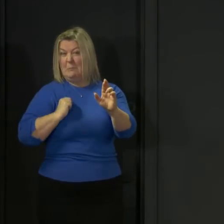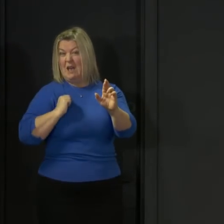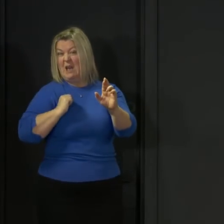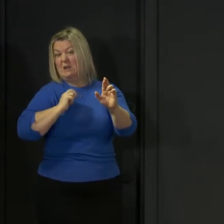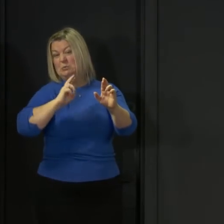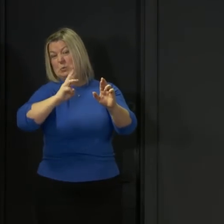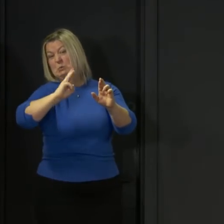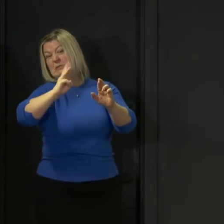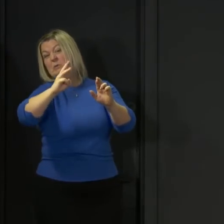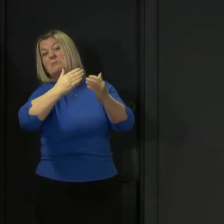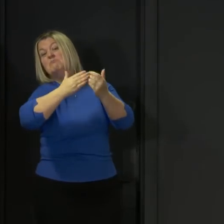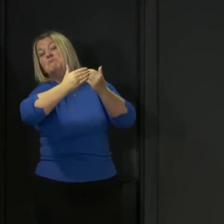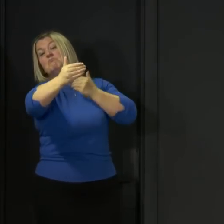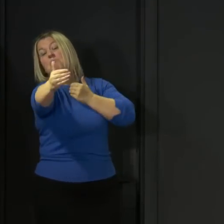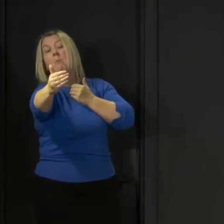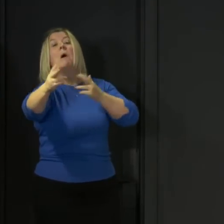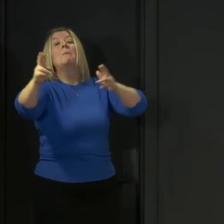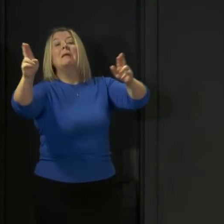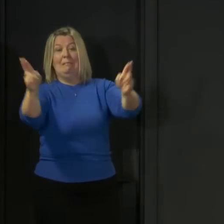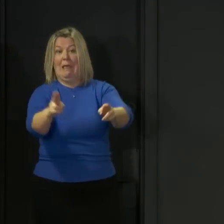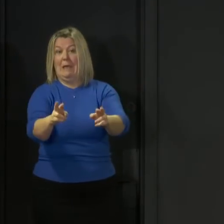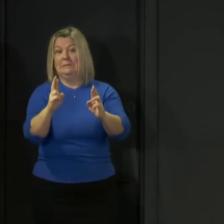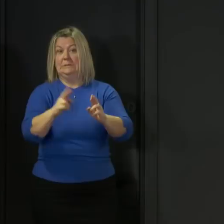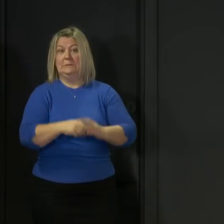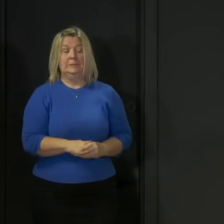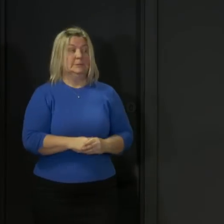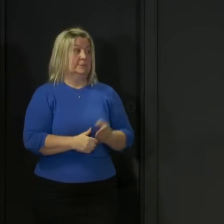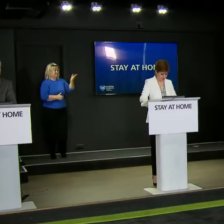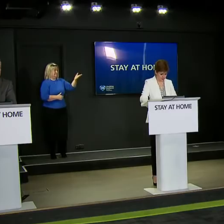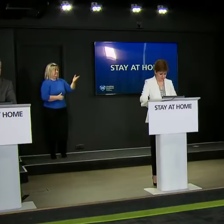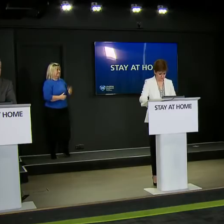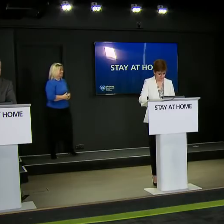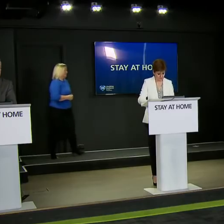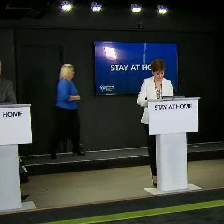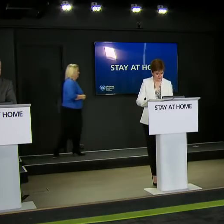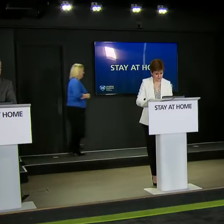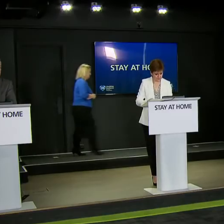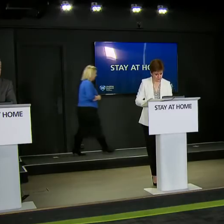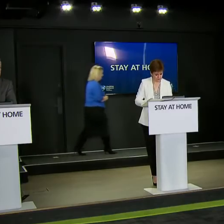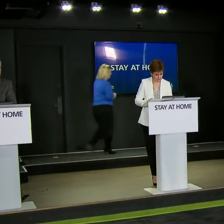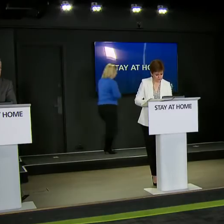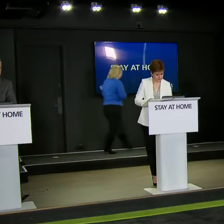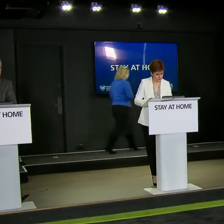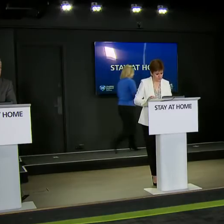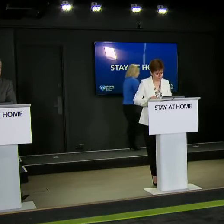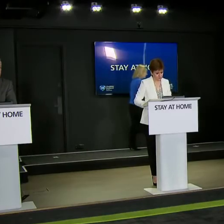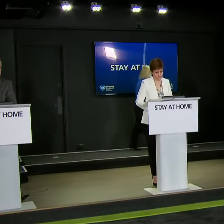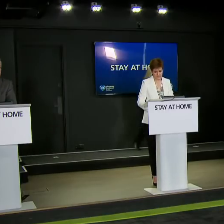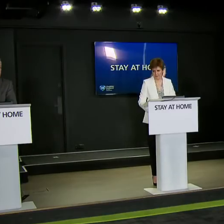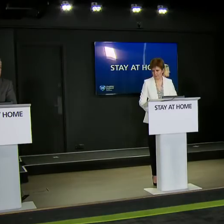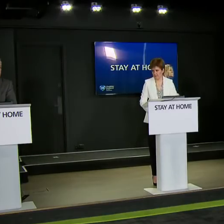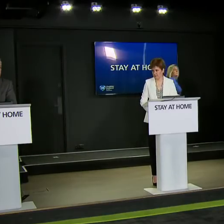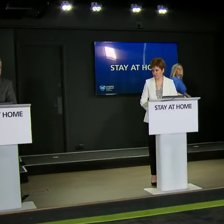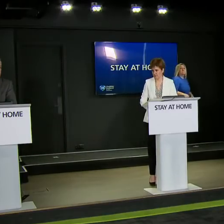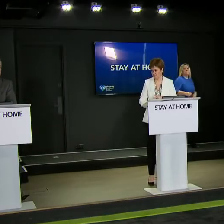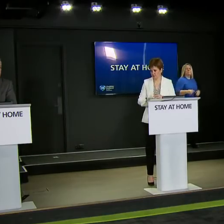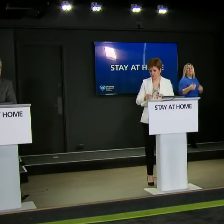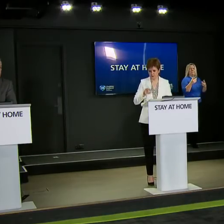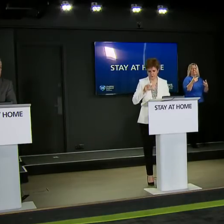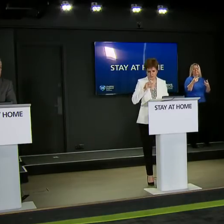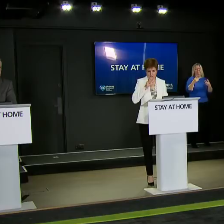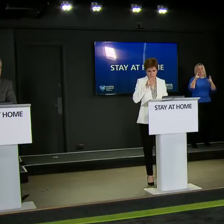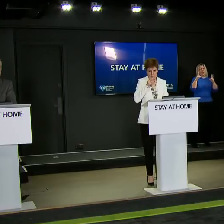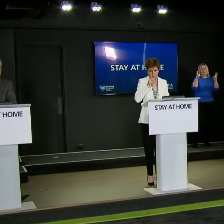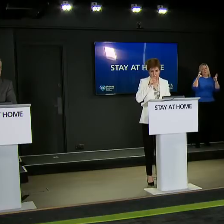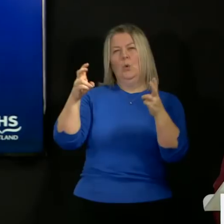coming forward in that way. Jean, do you want to say a bit more about the sick pay? Thanks very much. My starting point in